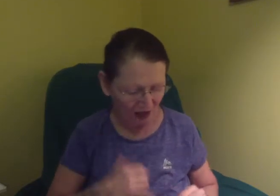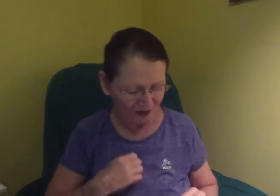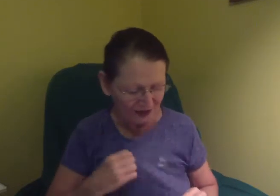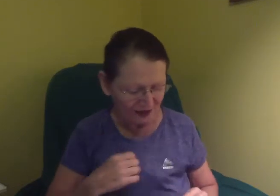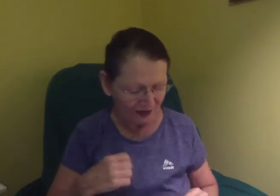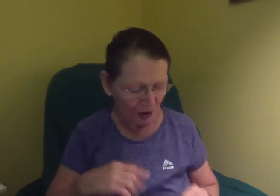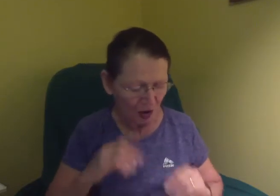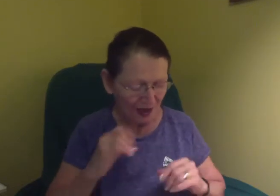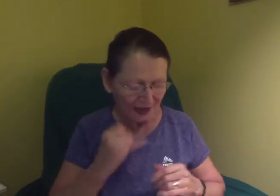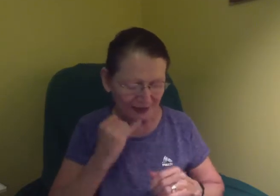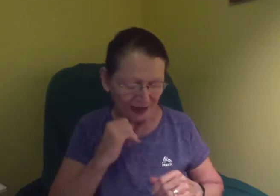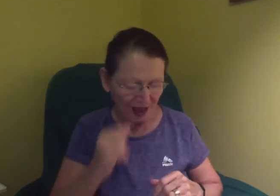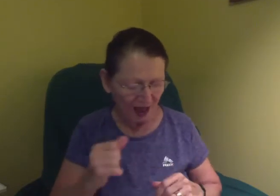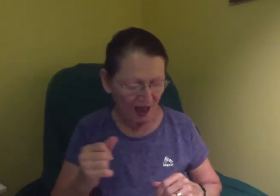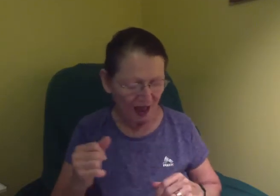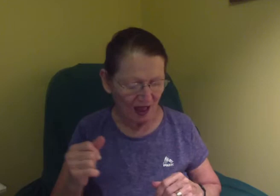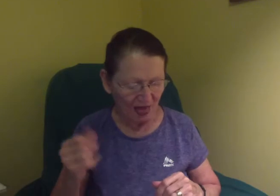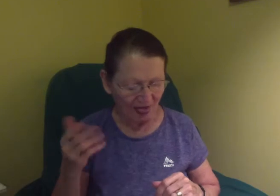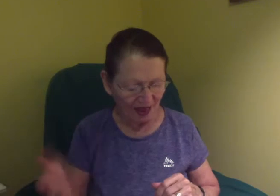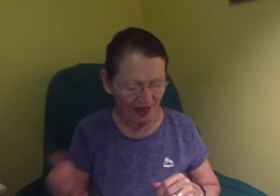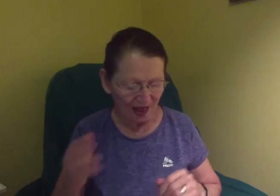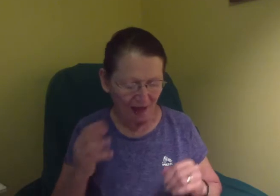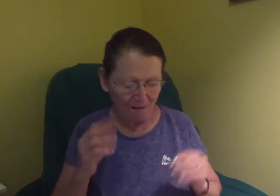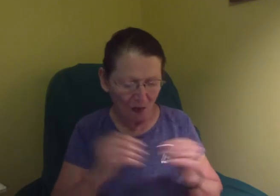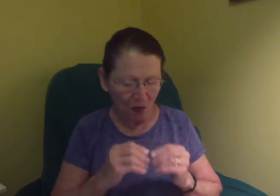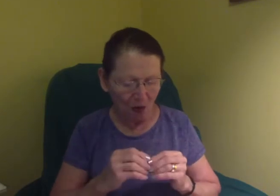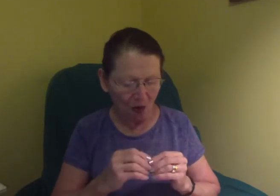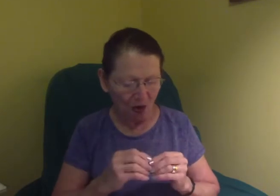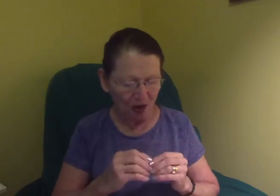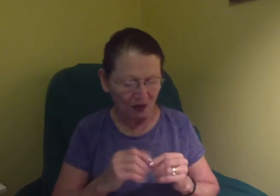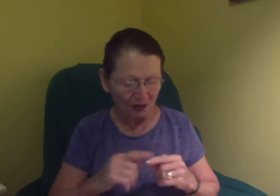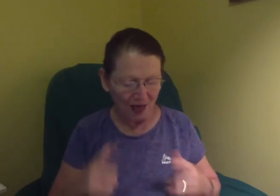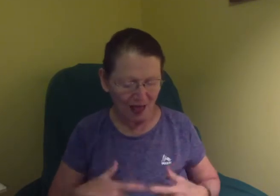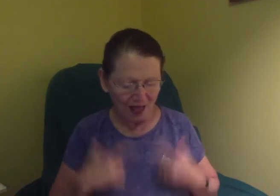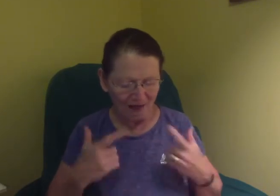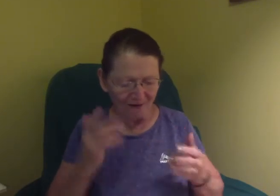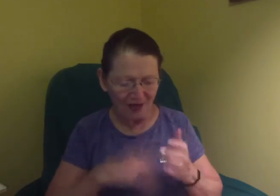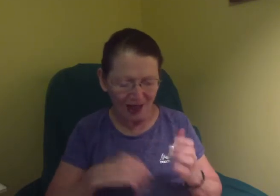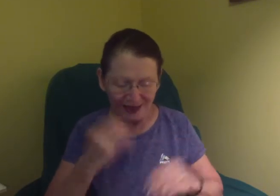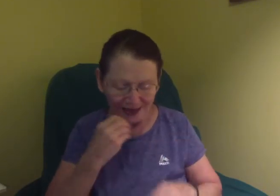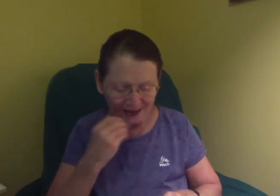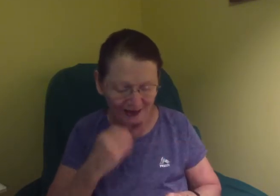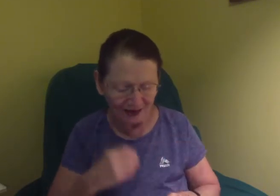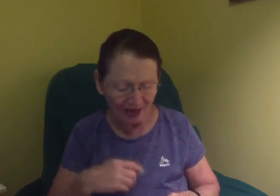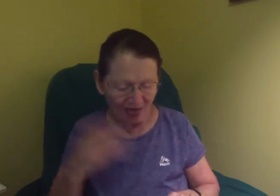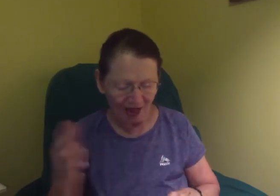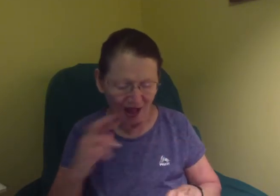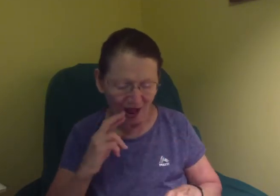had a lot of experience that I